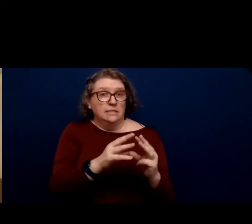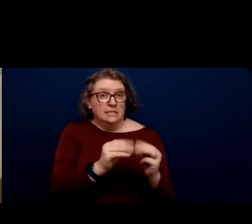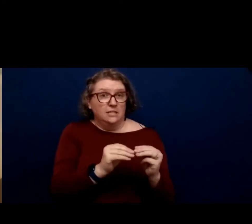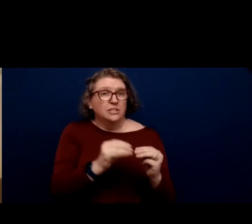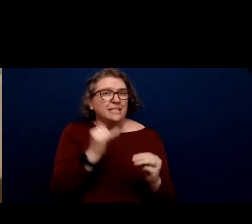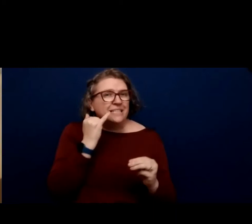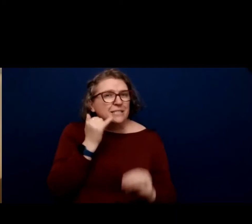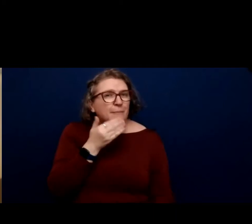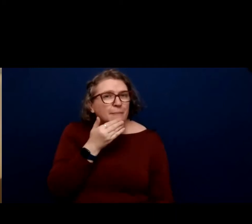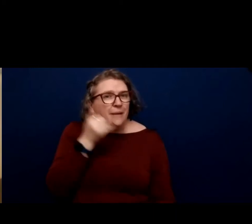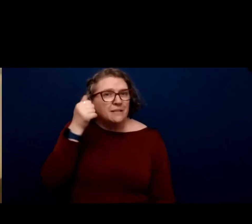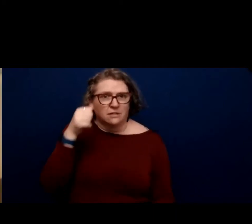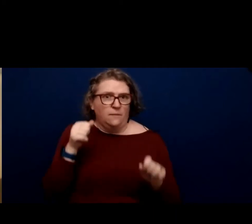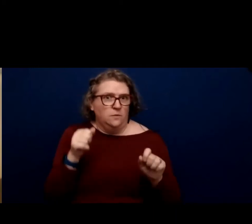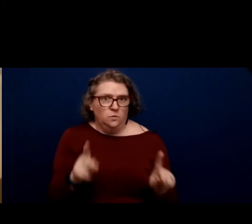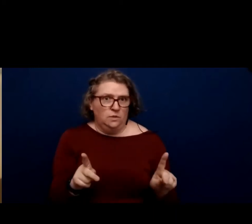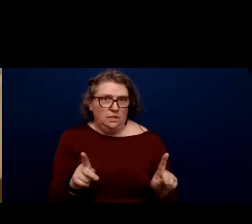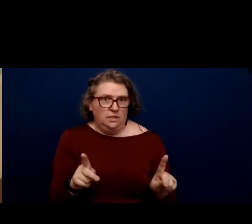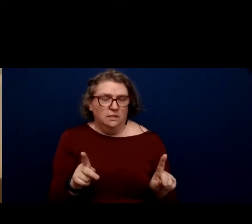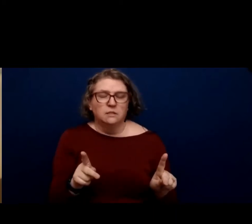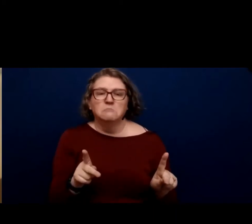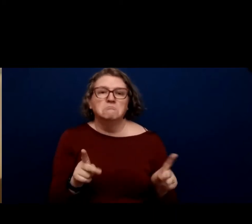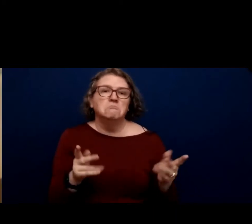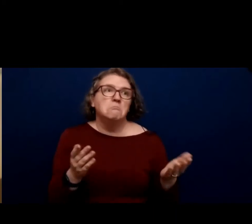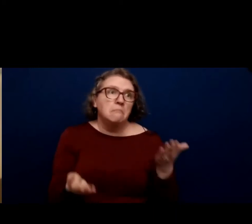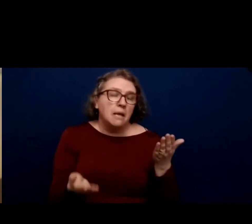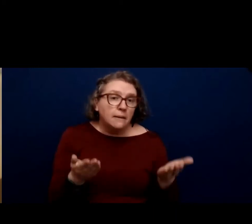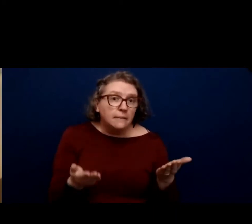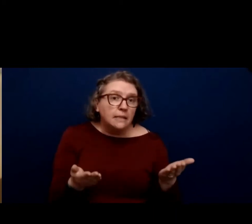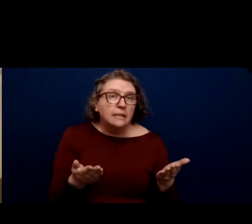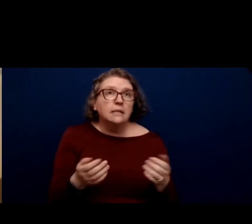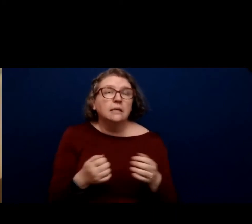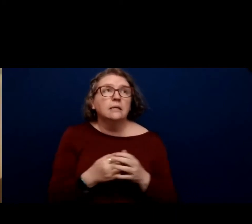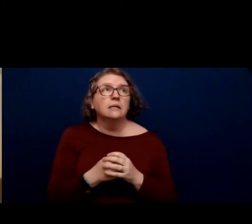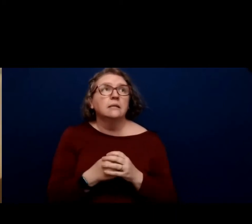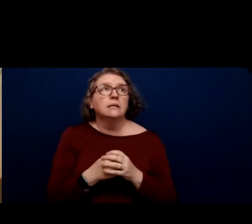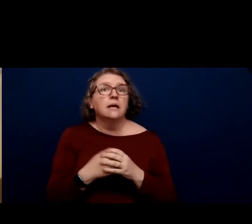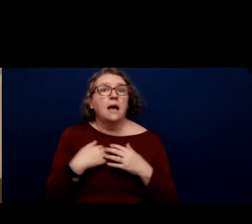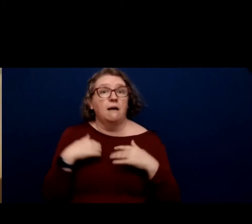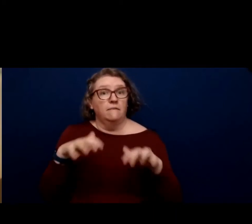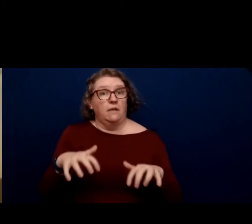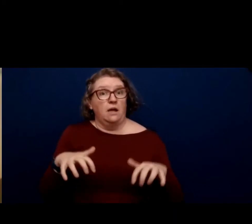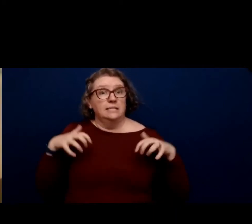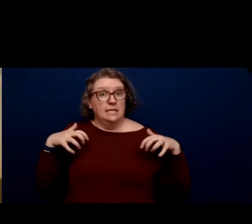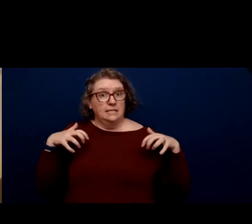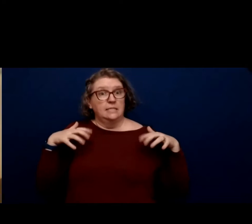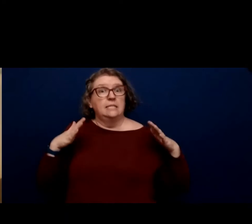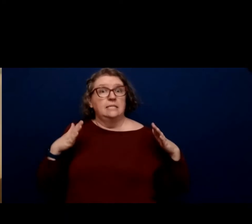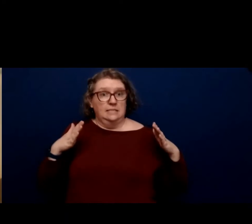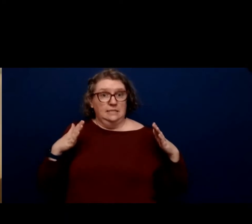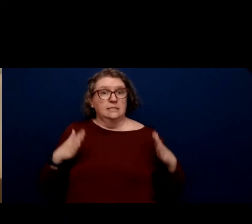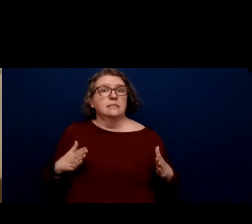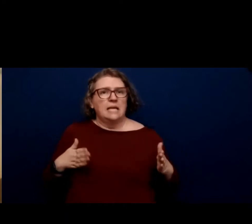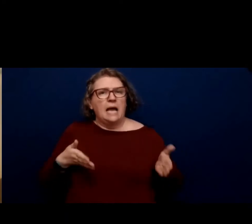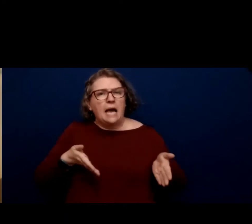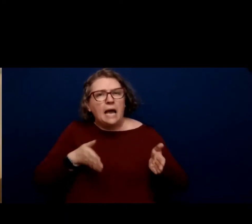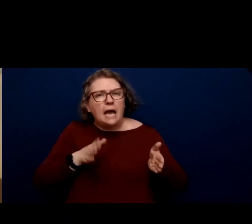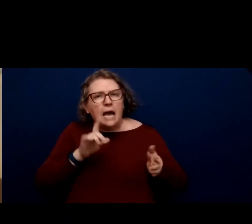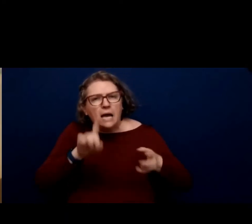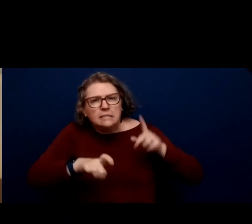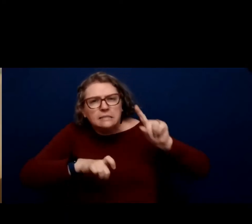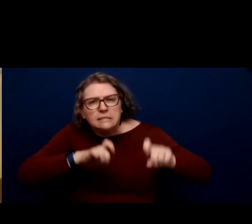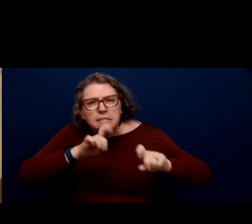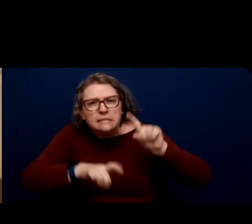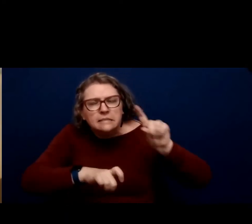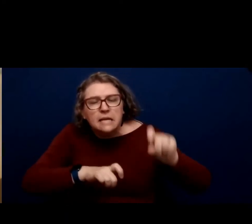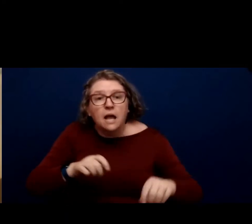best opportunity, that maybe having those in the audience, the attendees, ask their own questions and